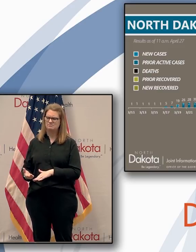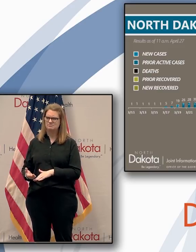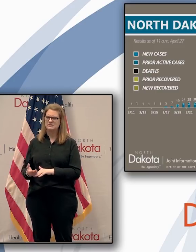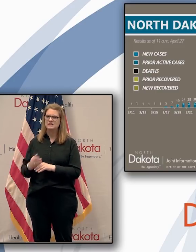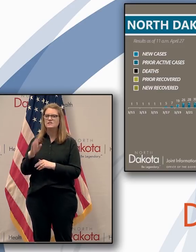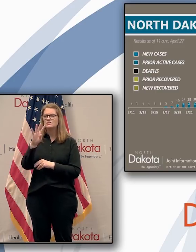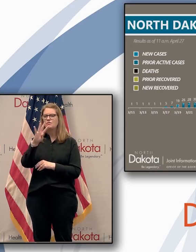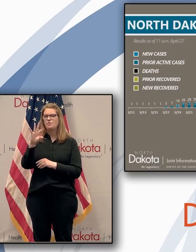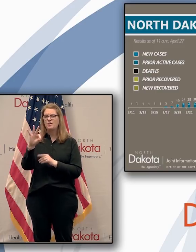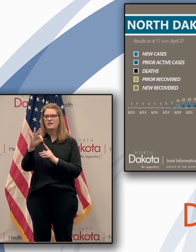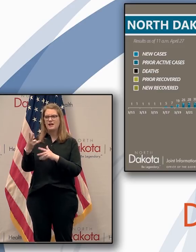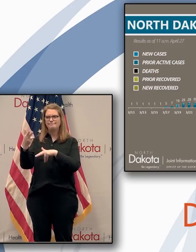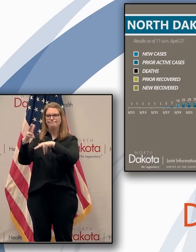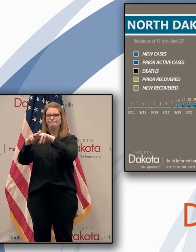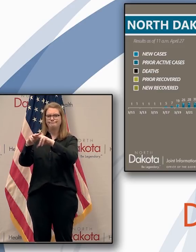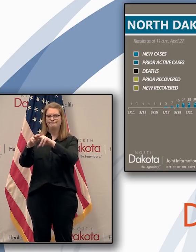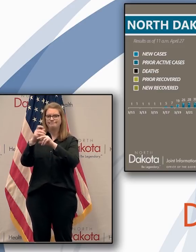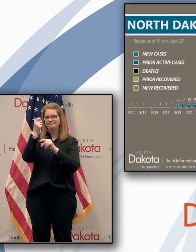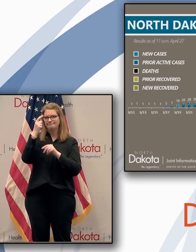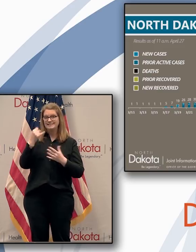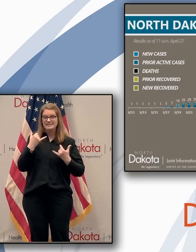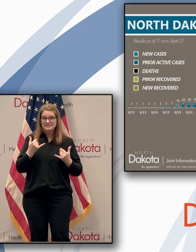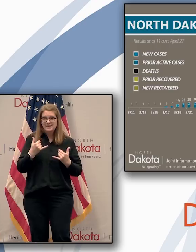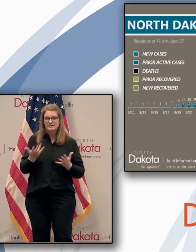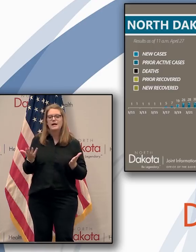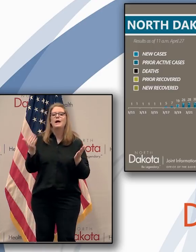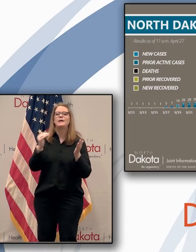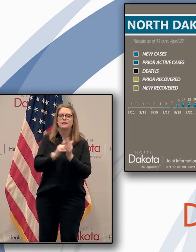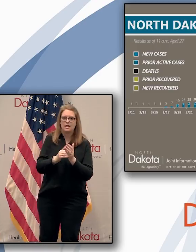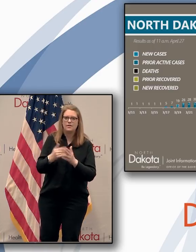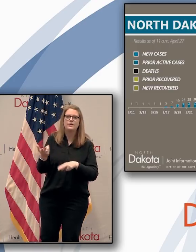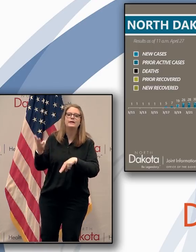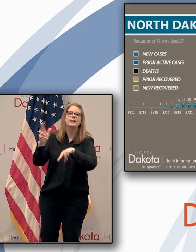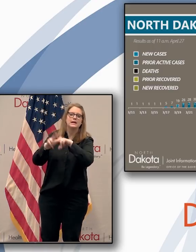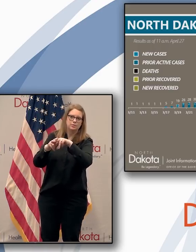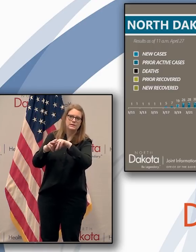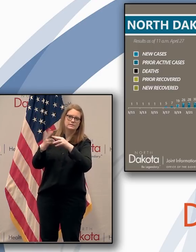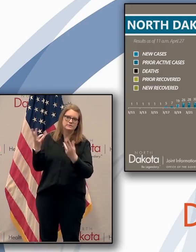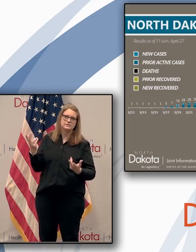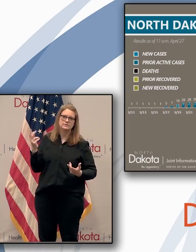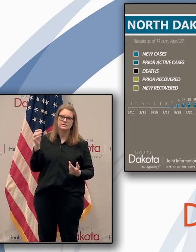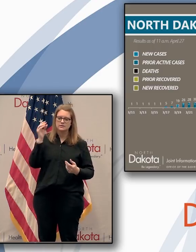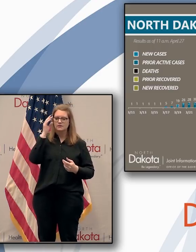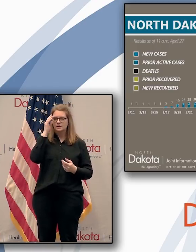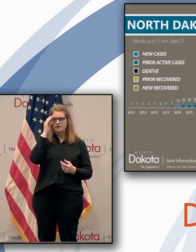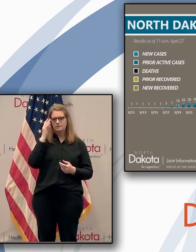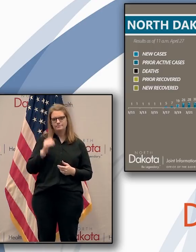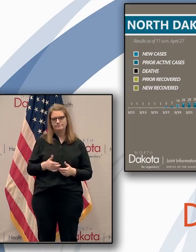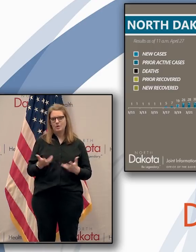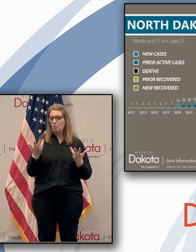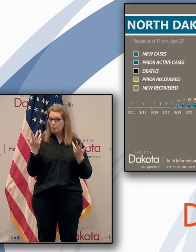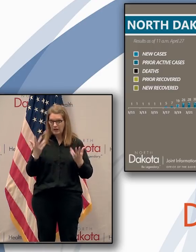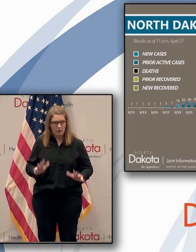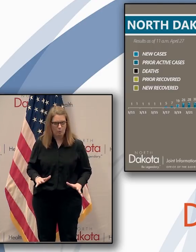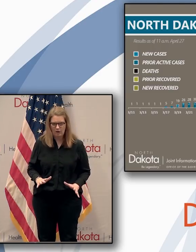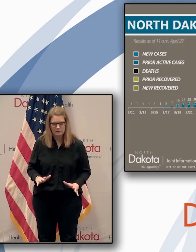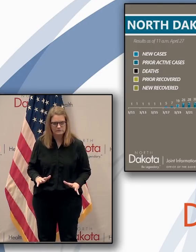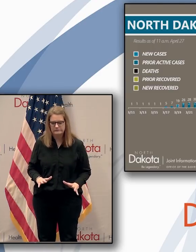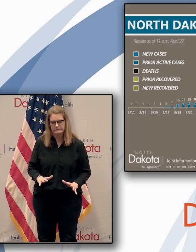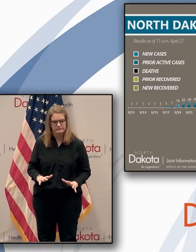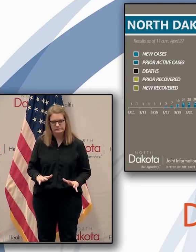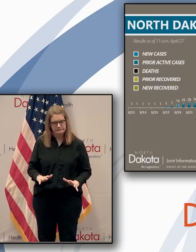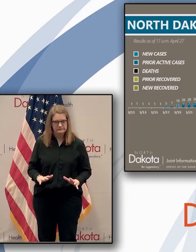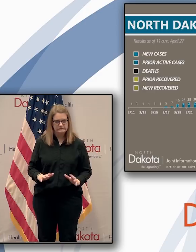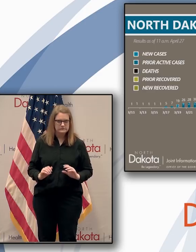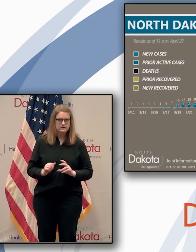increase, so another day where we increased the number of positives. That's not the trend we're looking for necessarily,